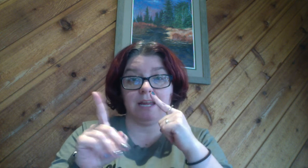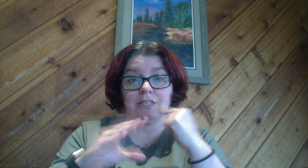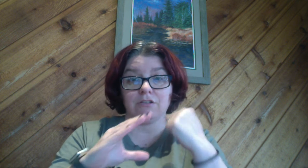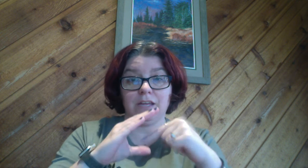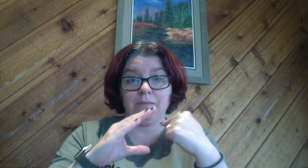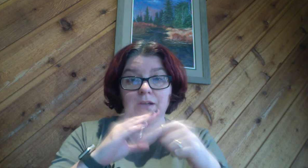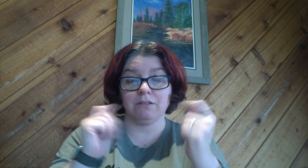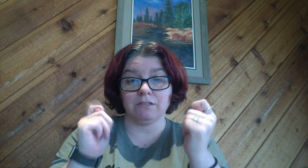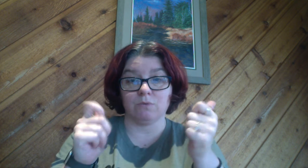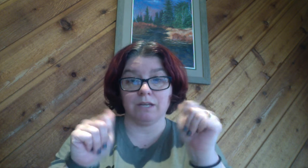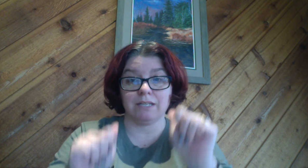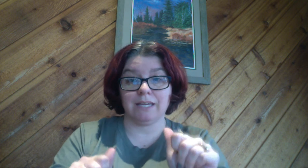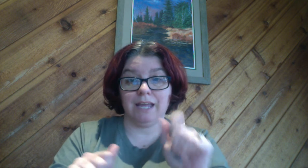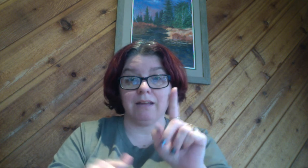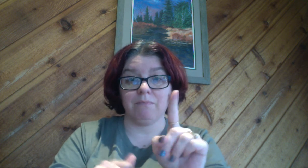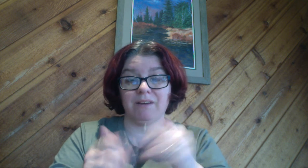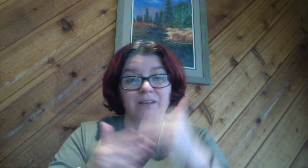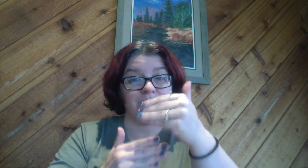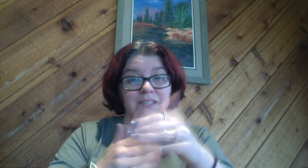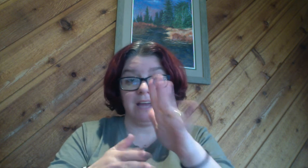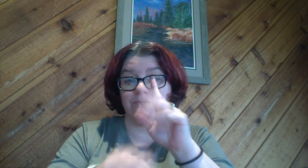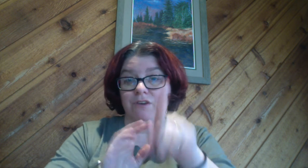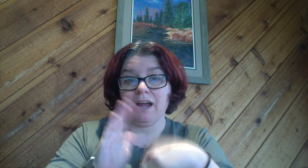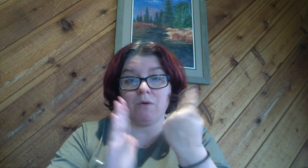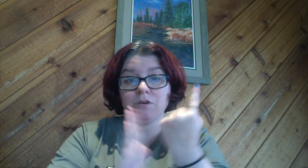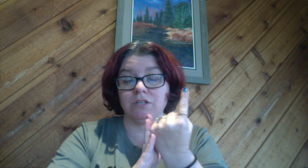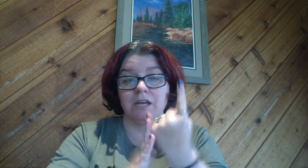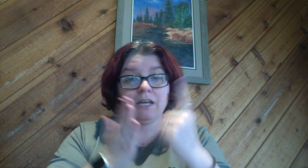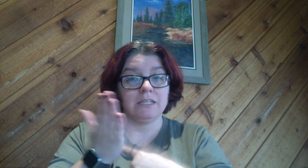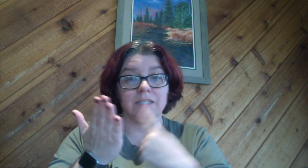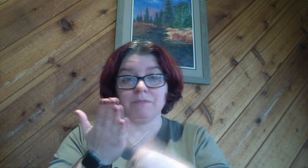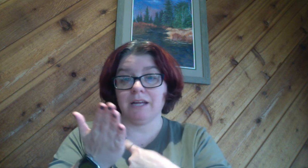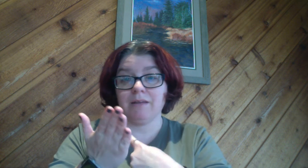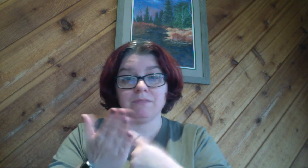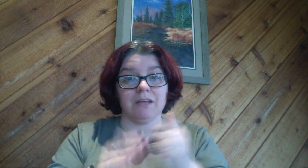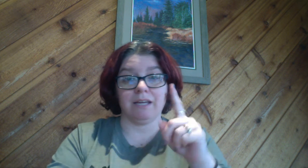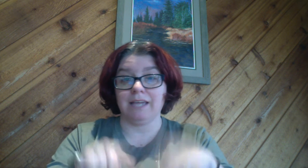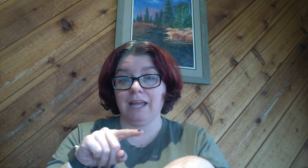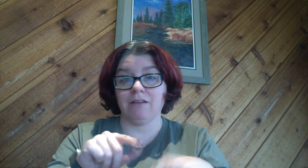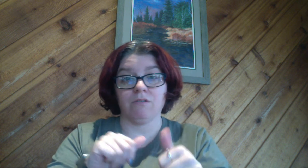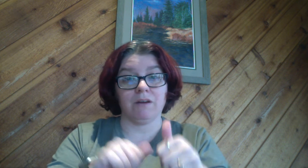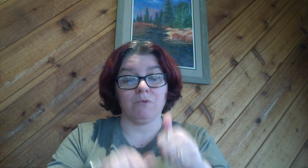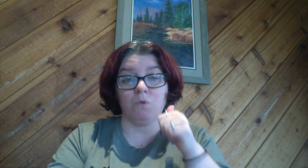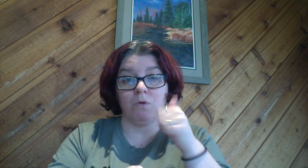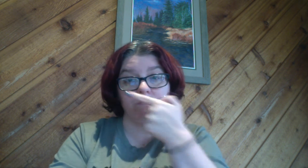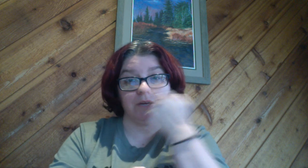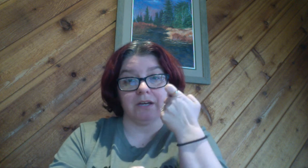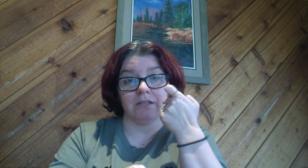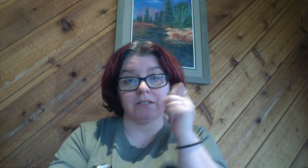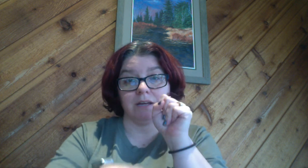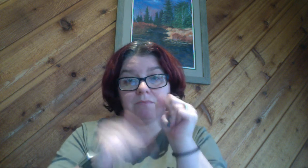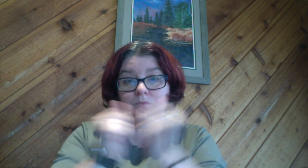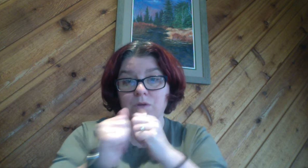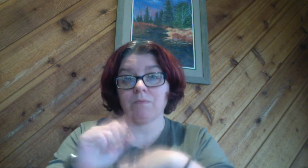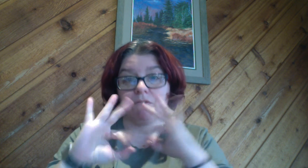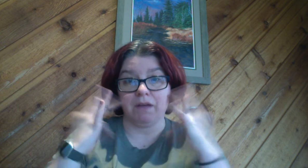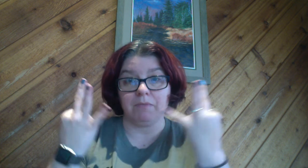answer emails as quick as I can but if it's after hours sometimes I can't or I won't because I'm with my family